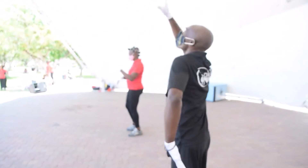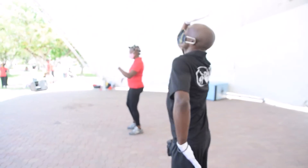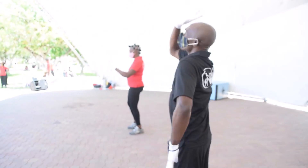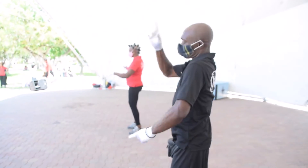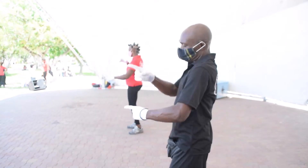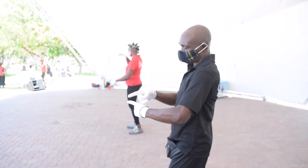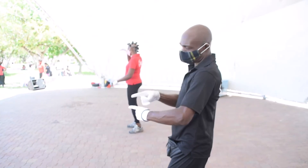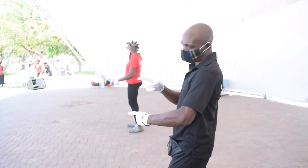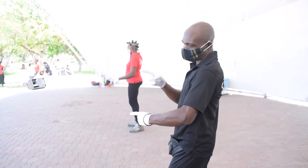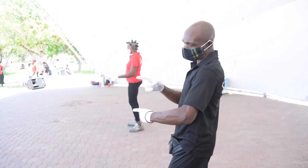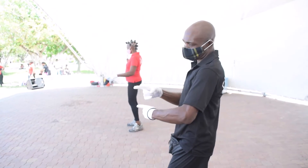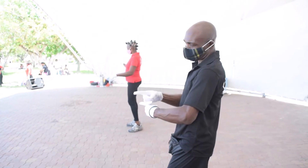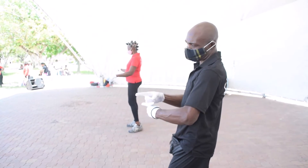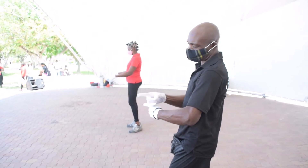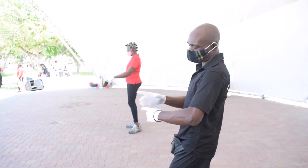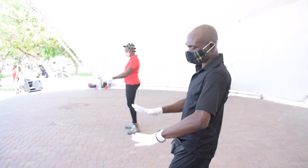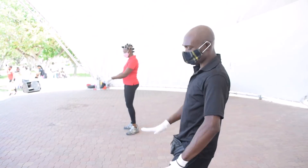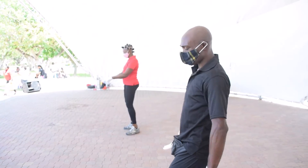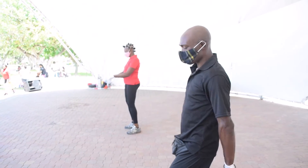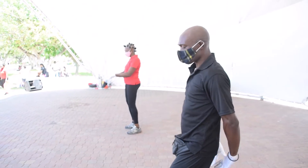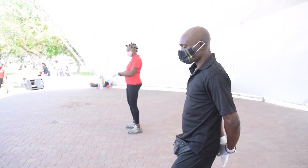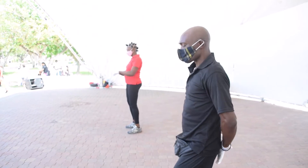brother, my brother.